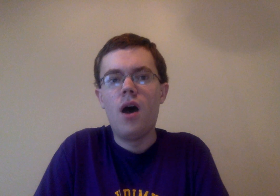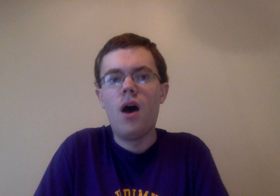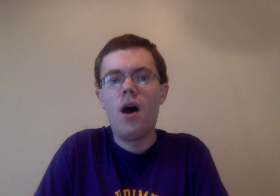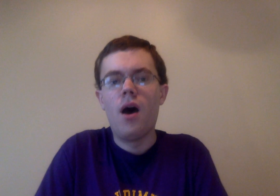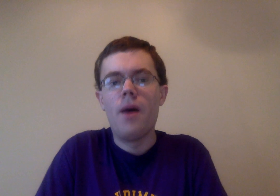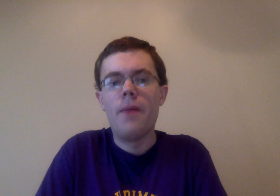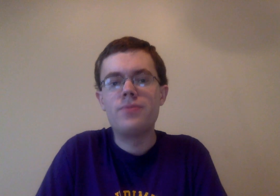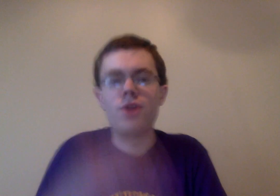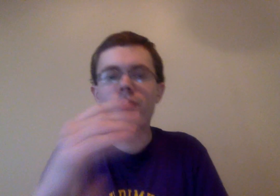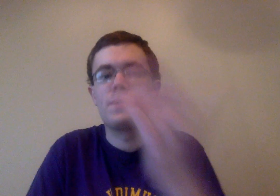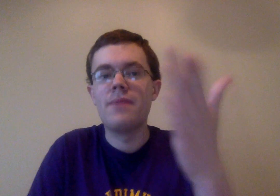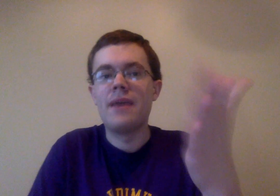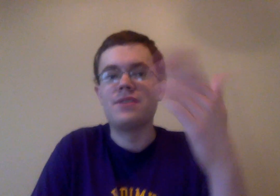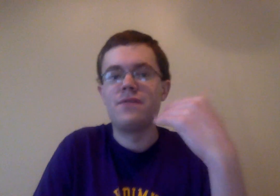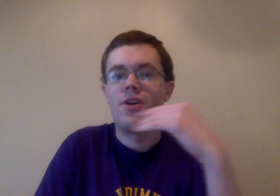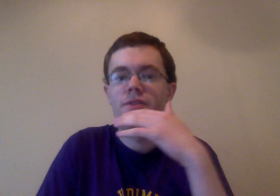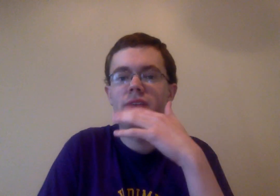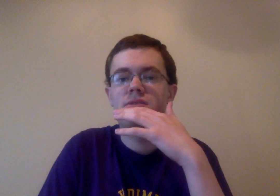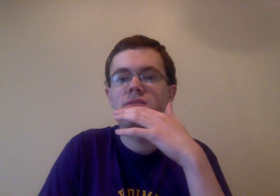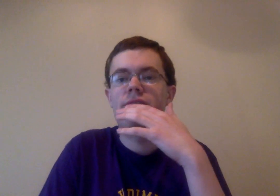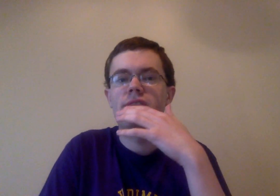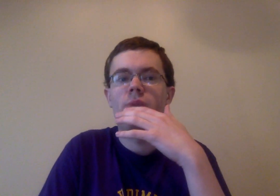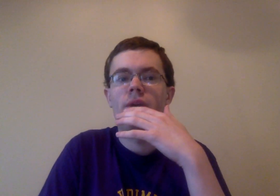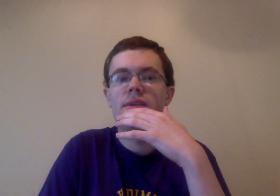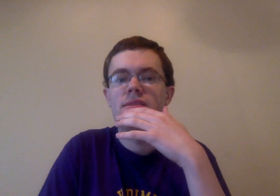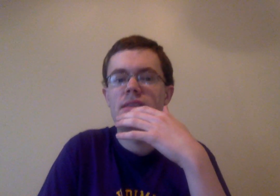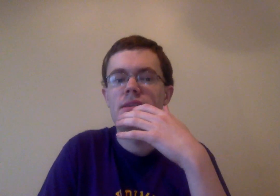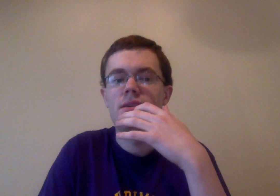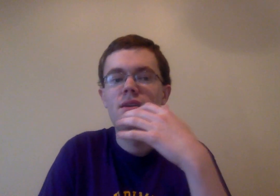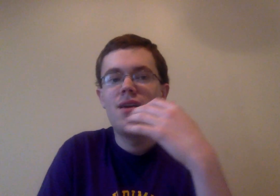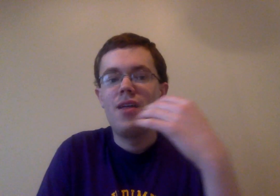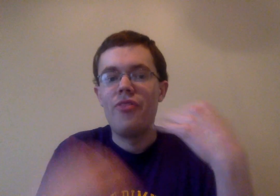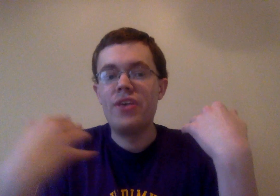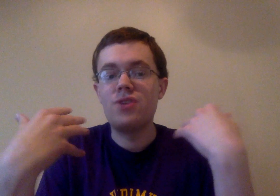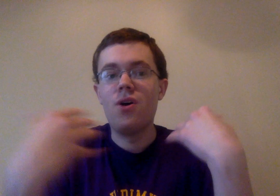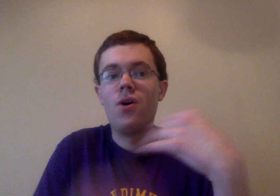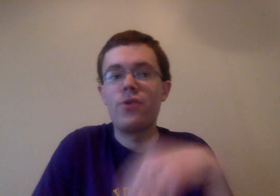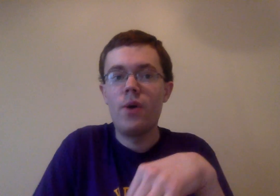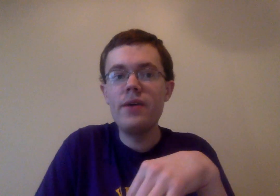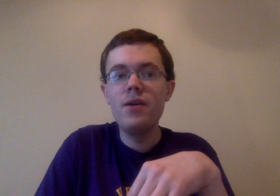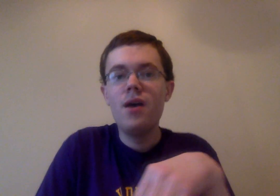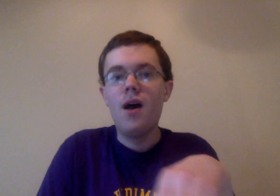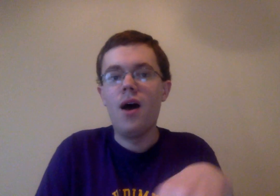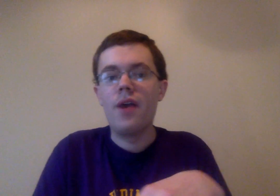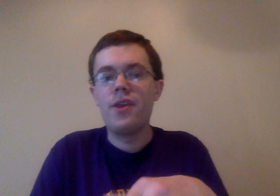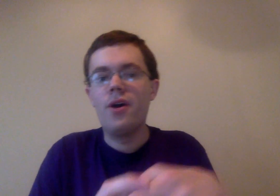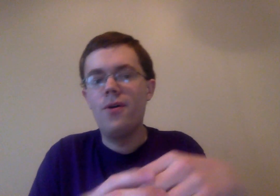um, Tomaru to be the main villain of the arc. That's just definitely where I see this all going, uh, you know,